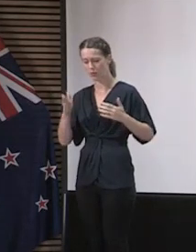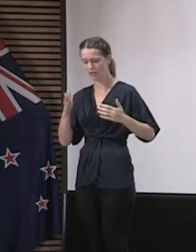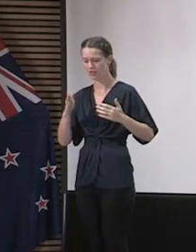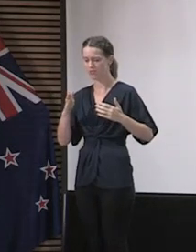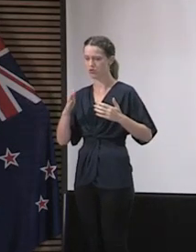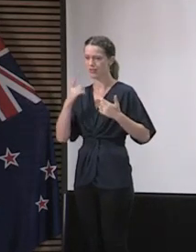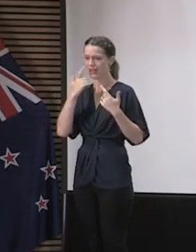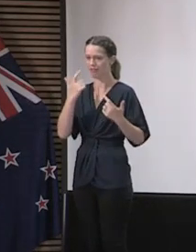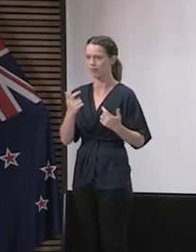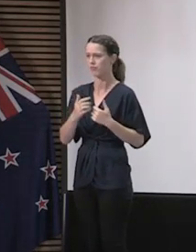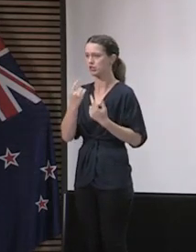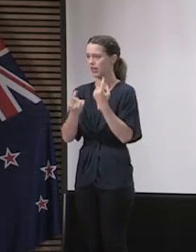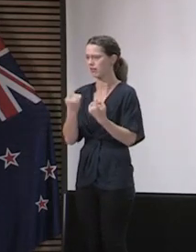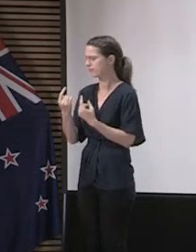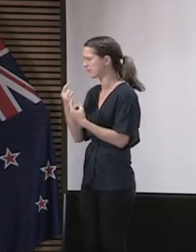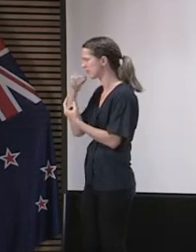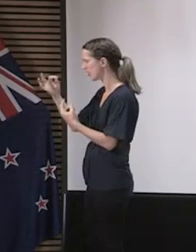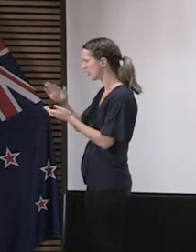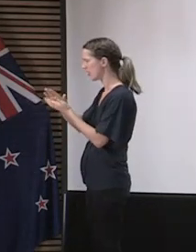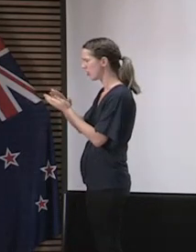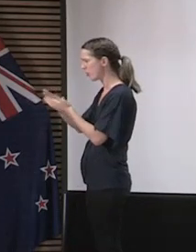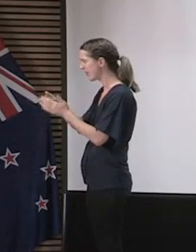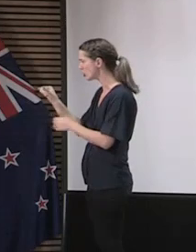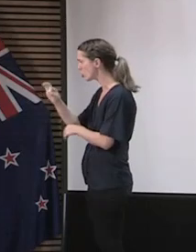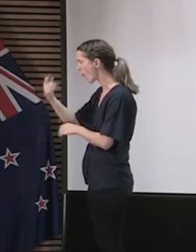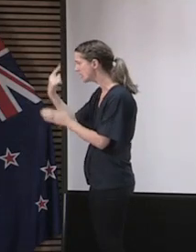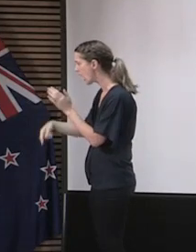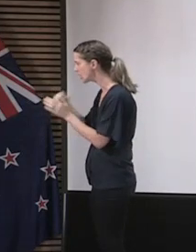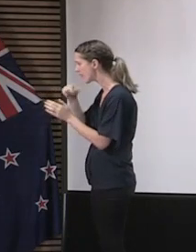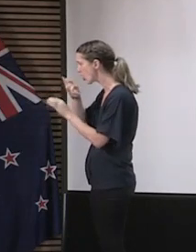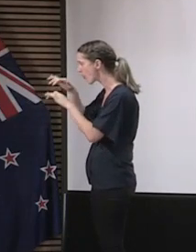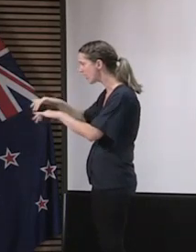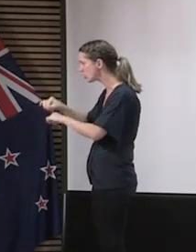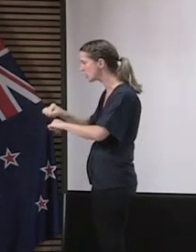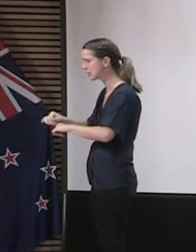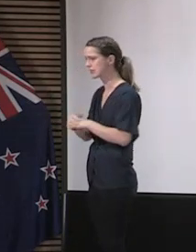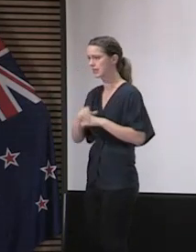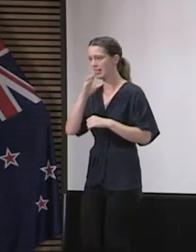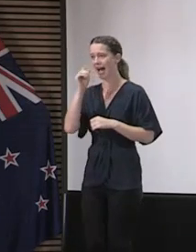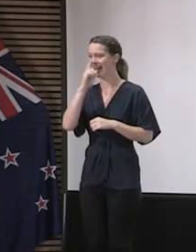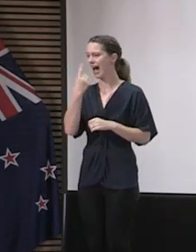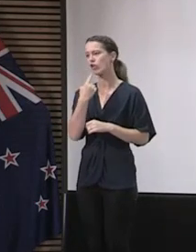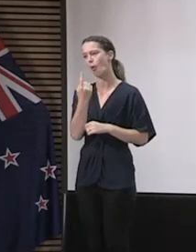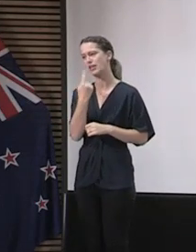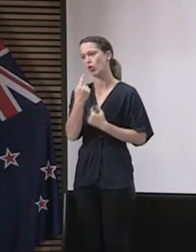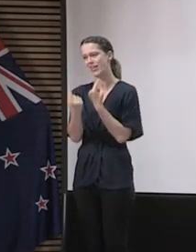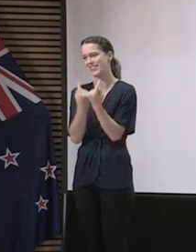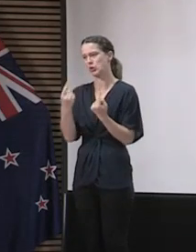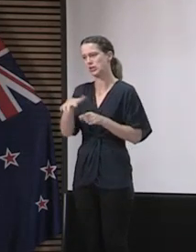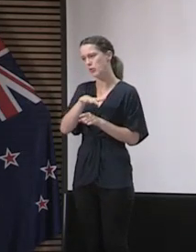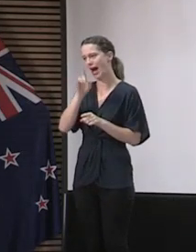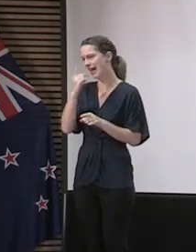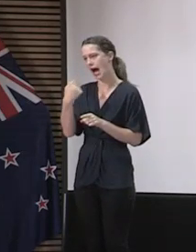approach. When you say compassion, you mean they shouldn't be charged if they're not there for students? Yeah, and I can't comment on individual circumstances.